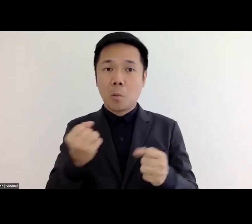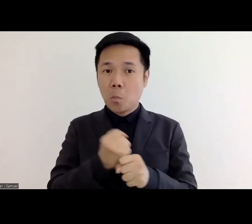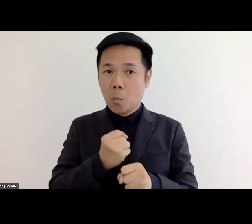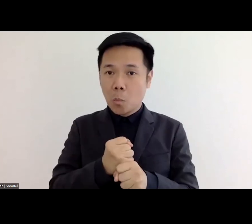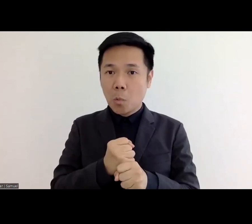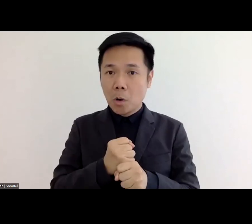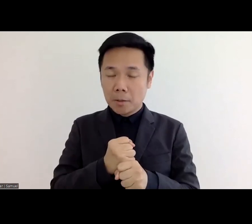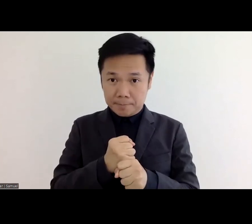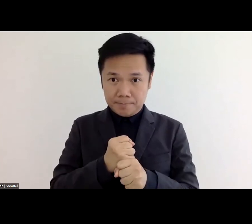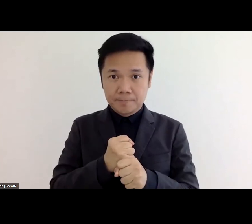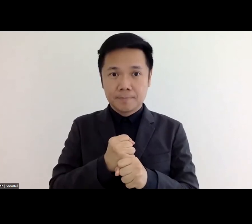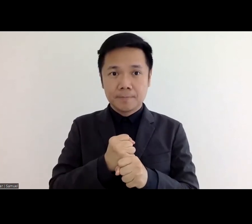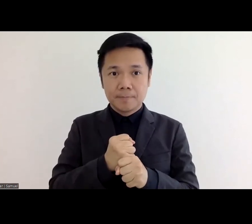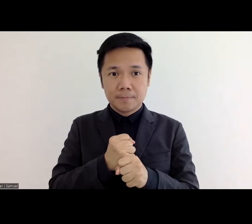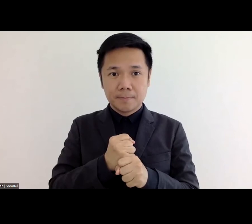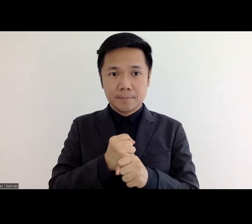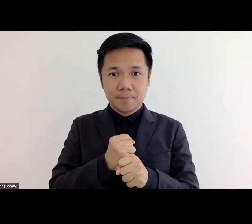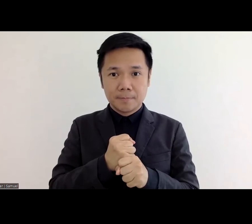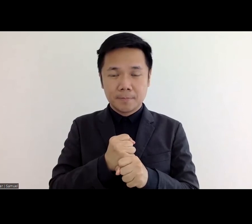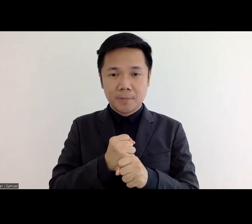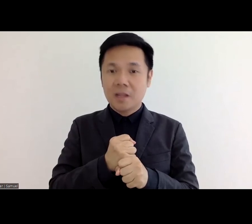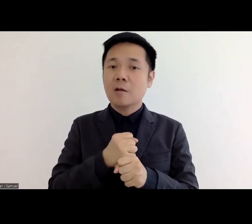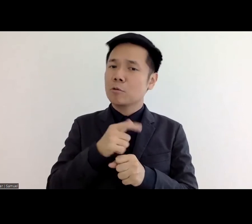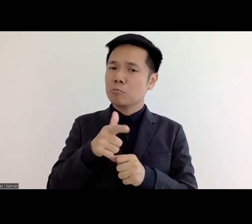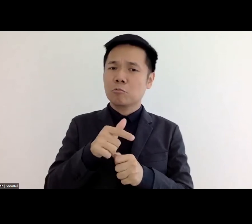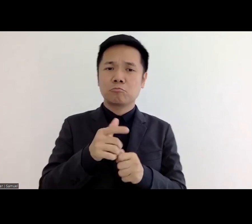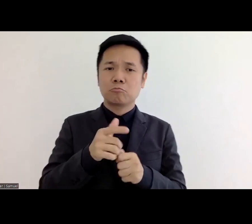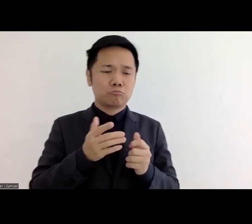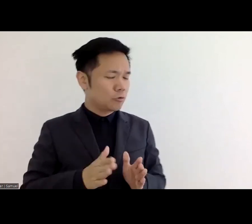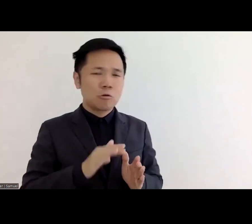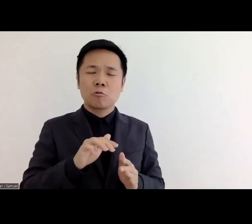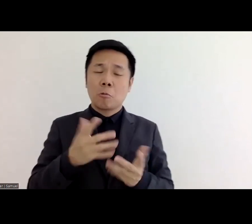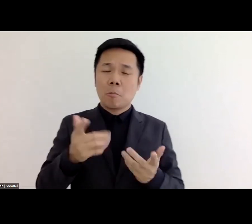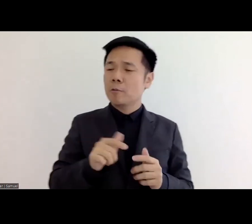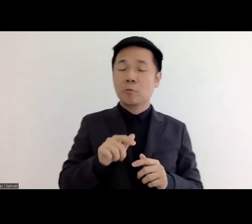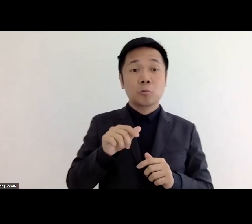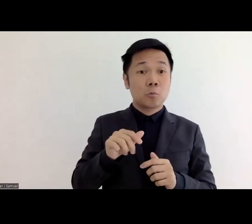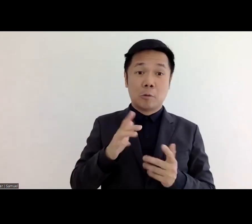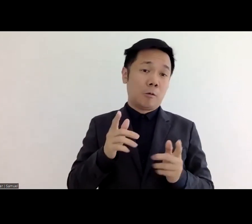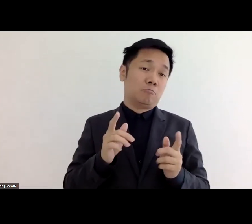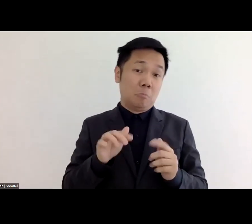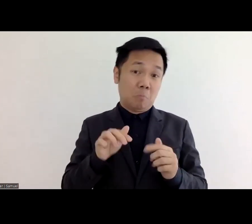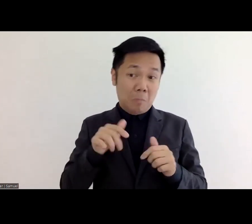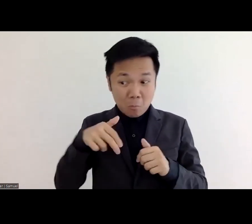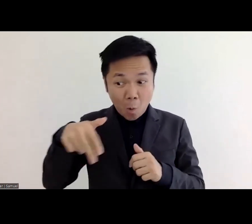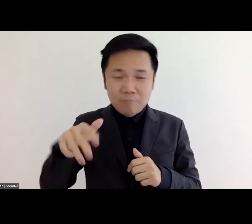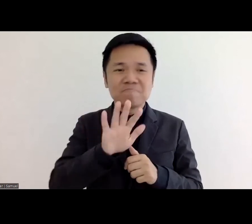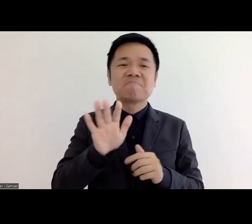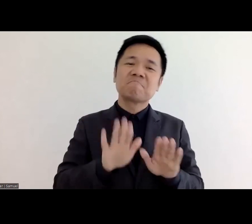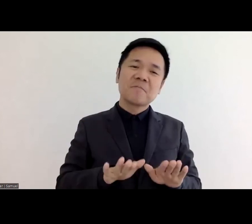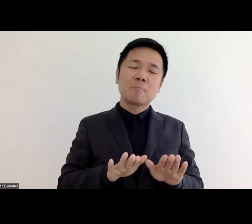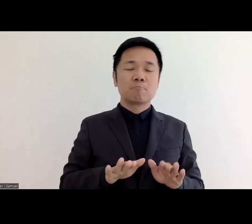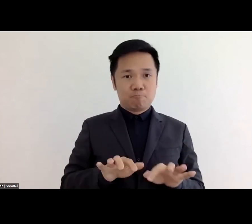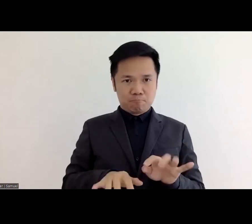more uh mobility so that's why they get here many of the possibilities physical disabilities